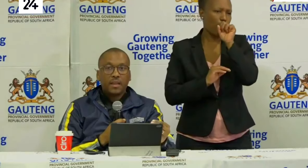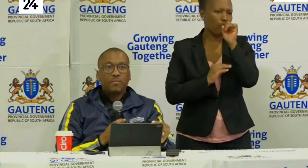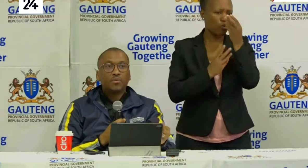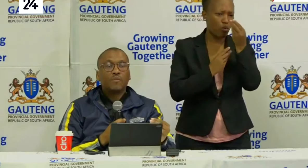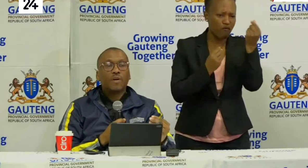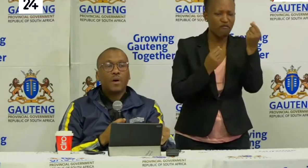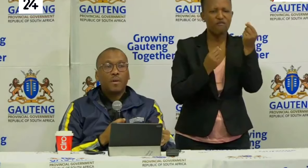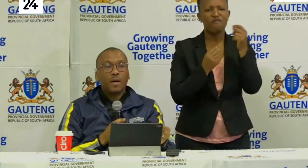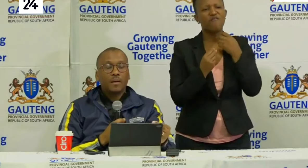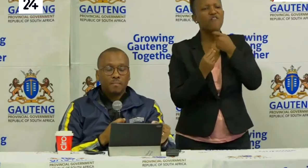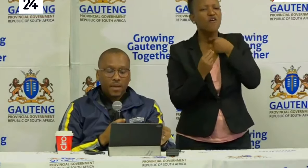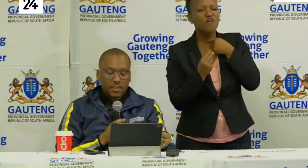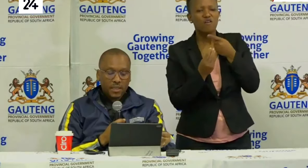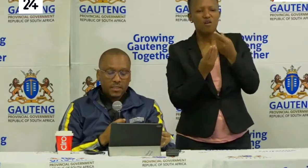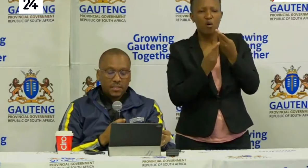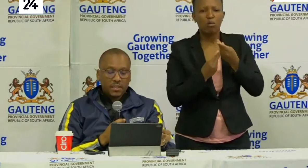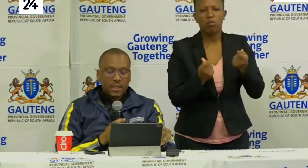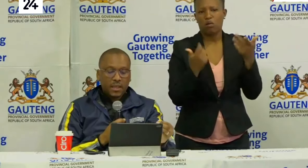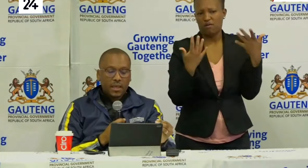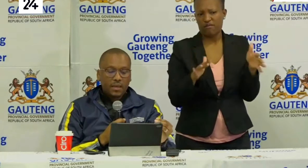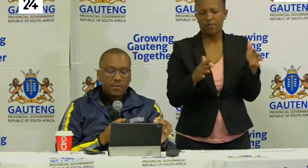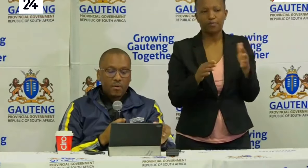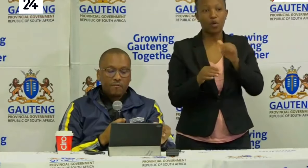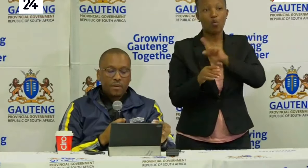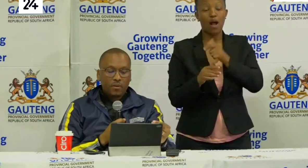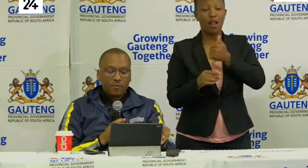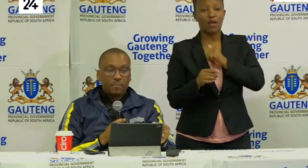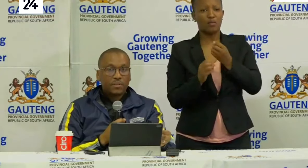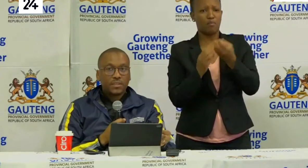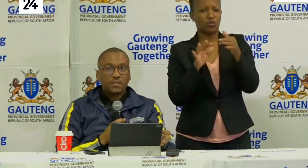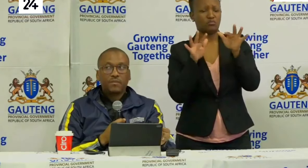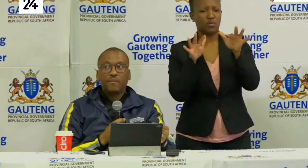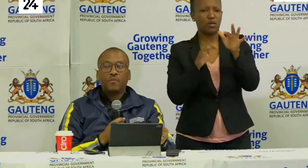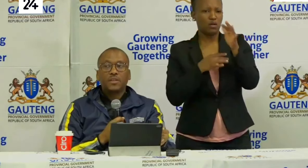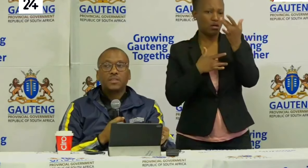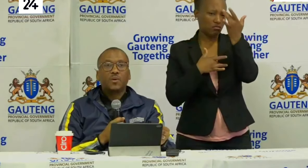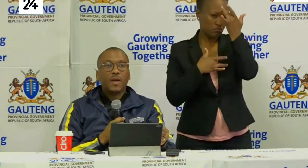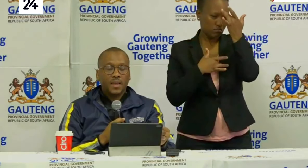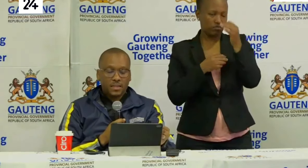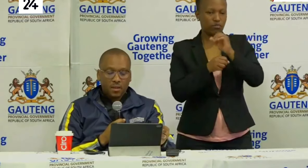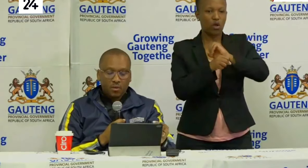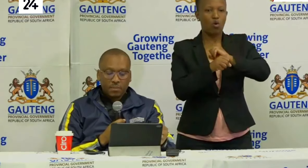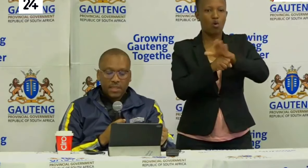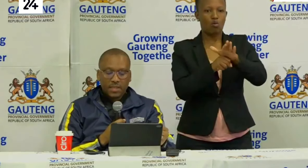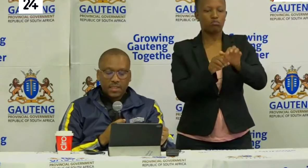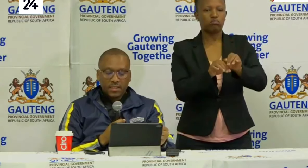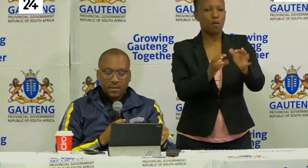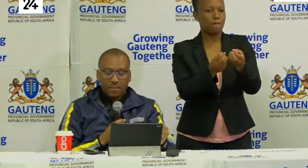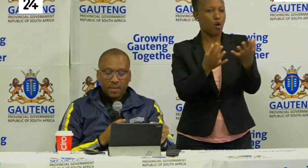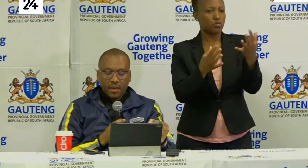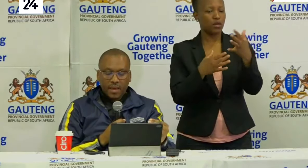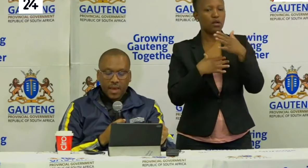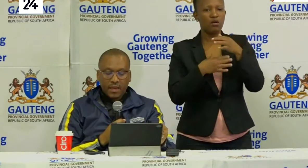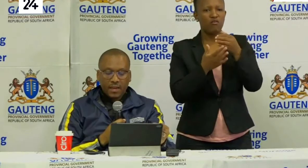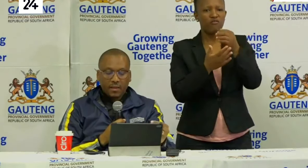that most of our patients who have been COVID positive have not required hospitalization.